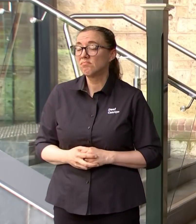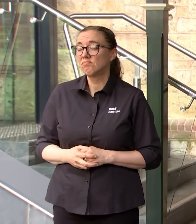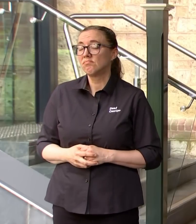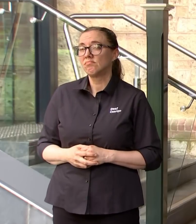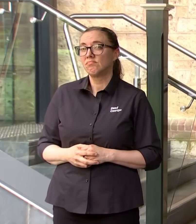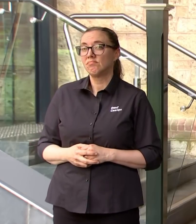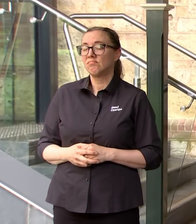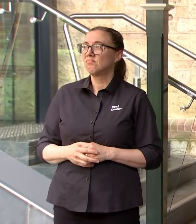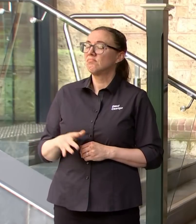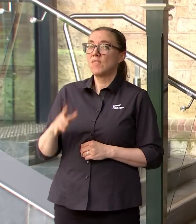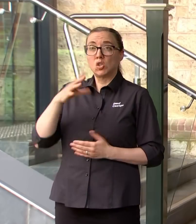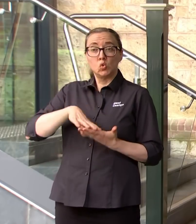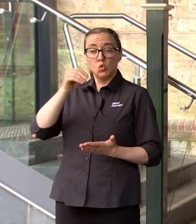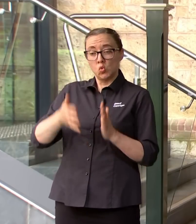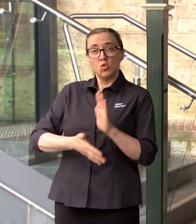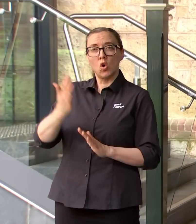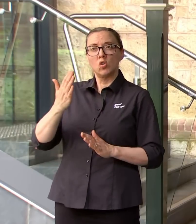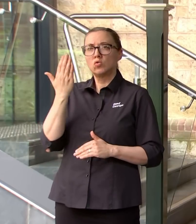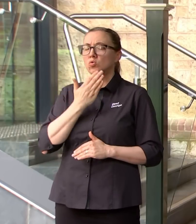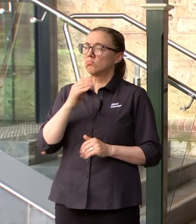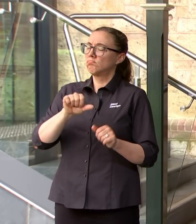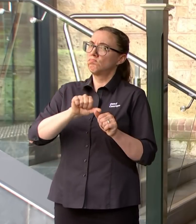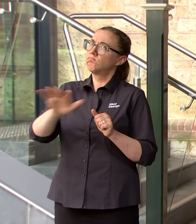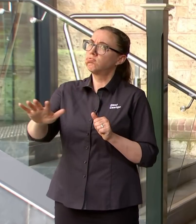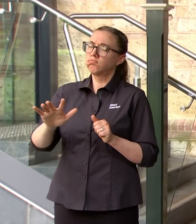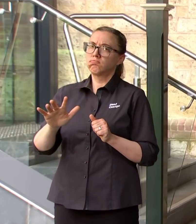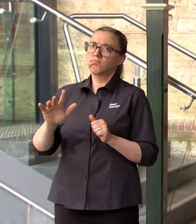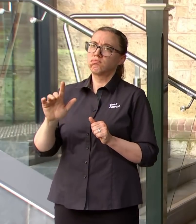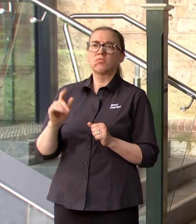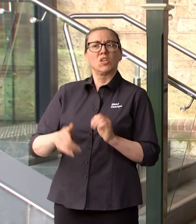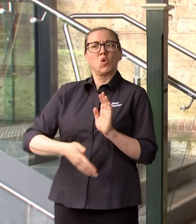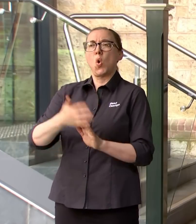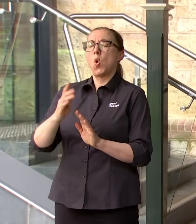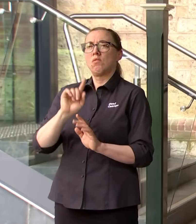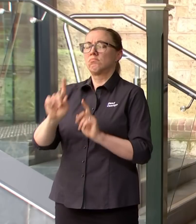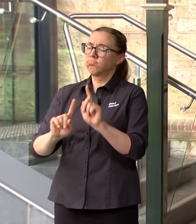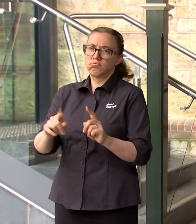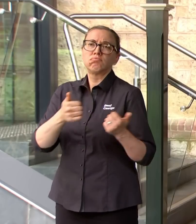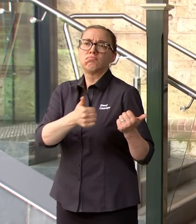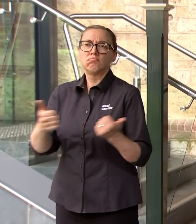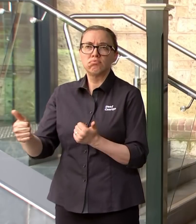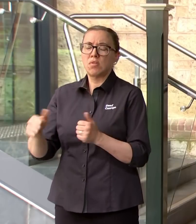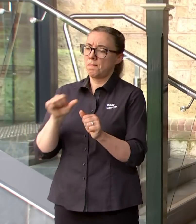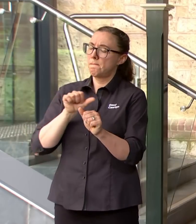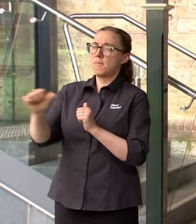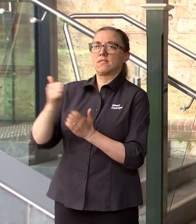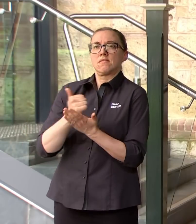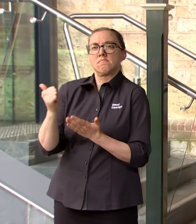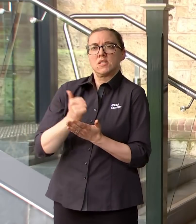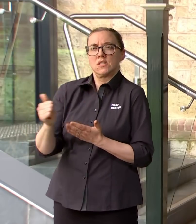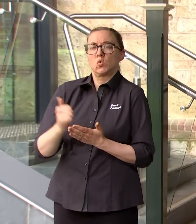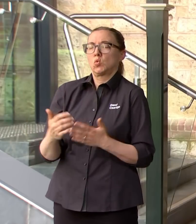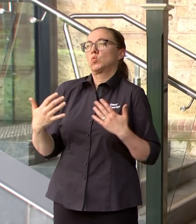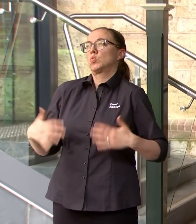excellent school attendances in fact we've had the fewest days lost for schooling of any state in Australia during the pandemic so